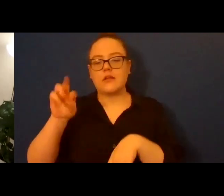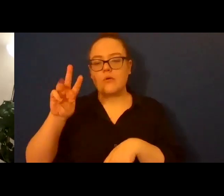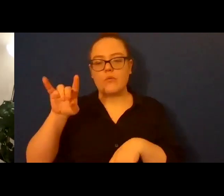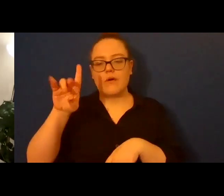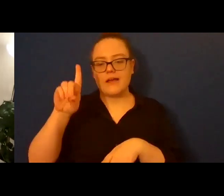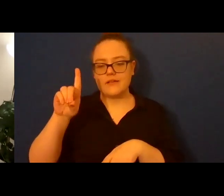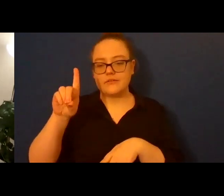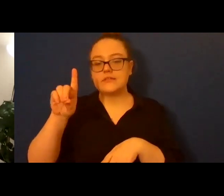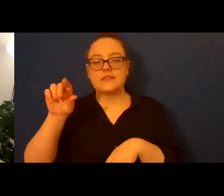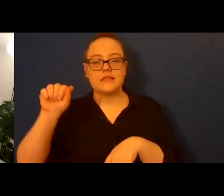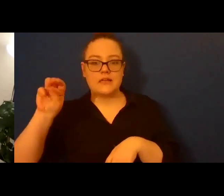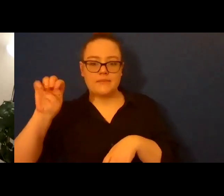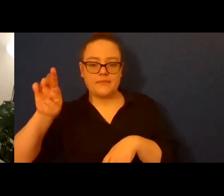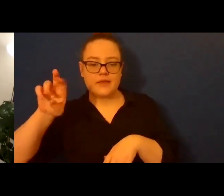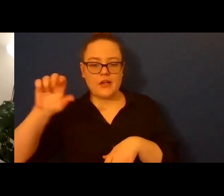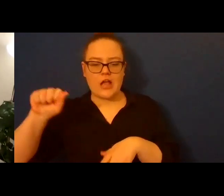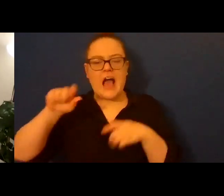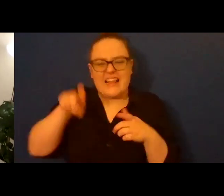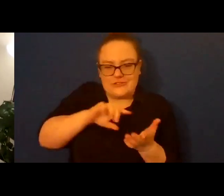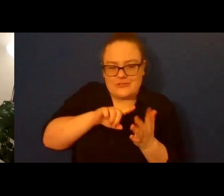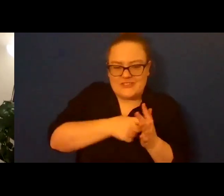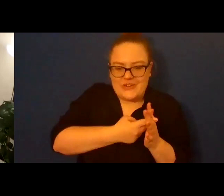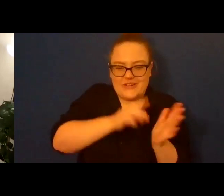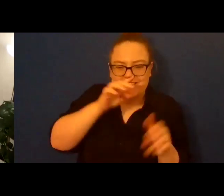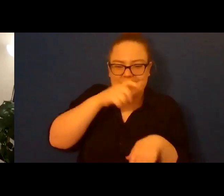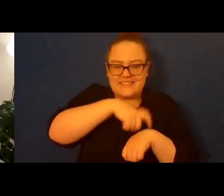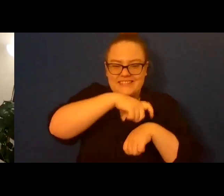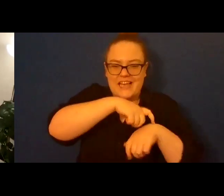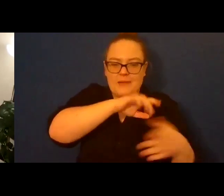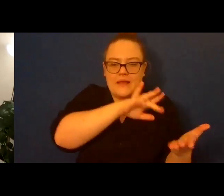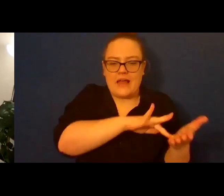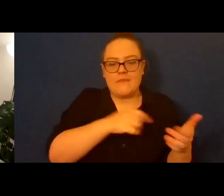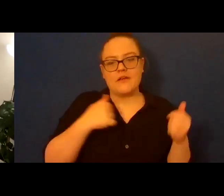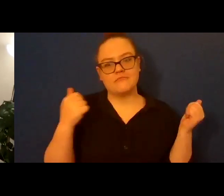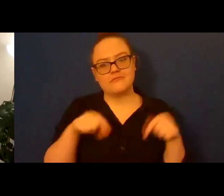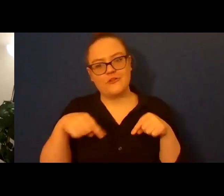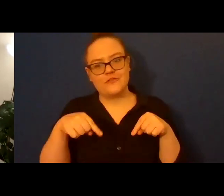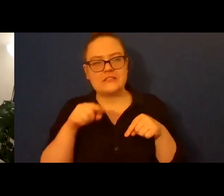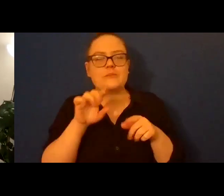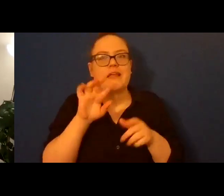Hold on. I got to start my timer because I'm terrified of being that reader. Okay.